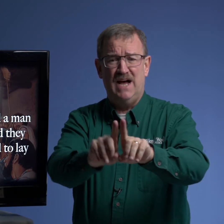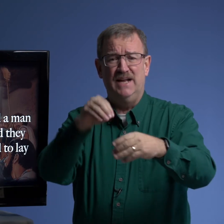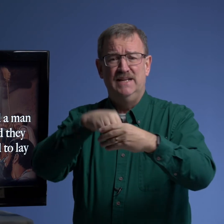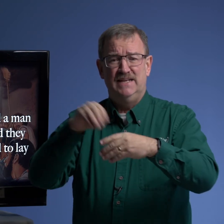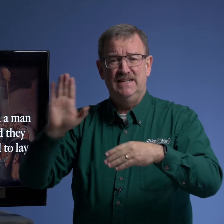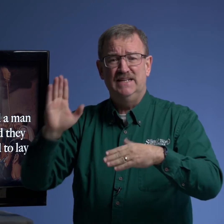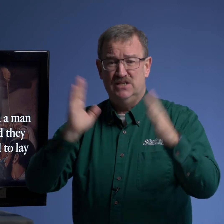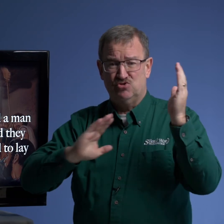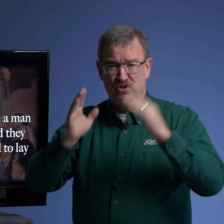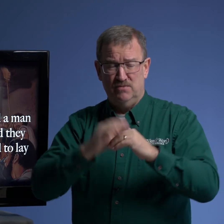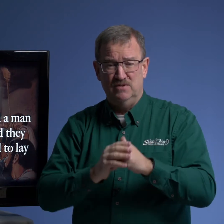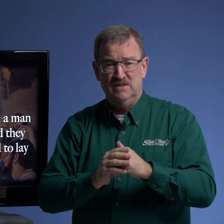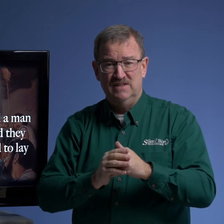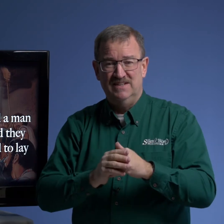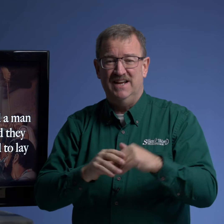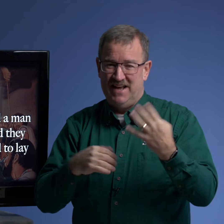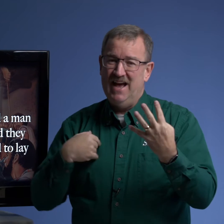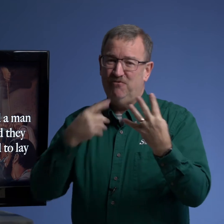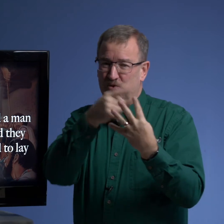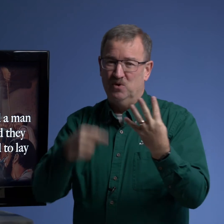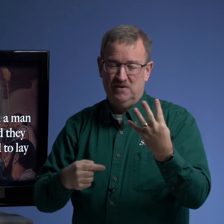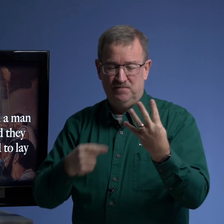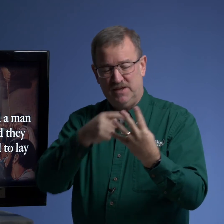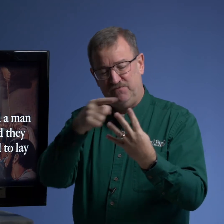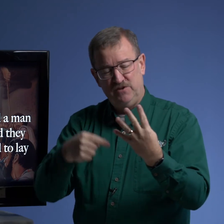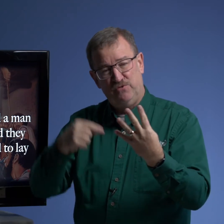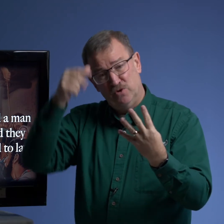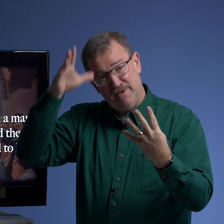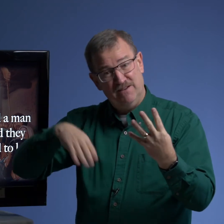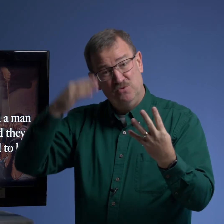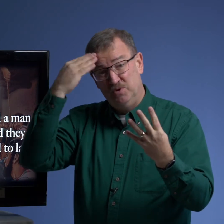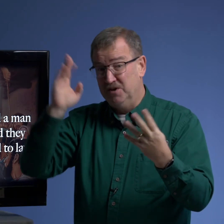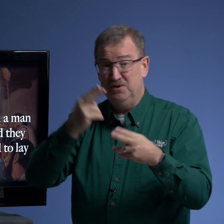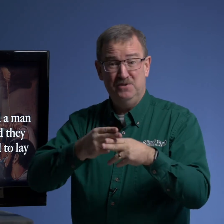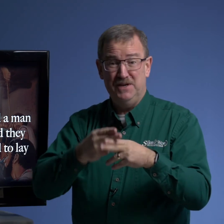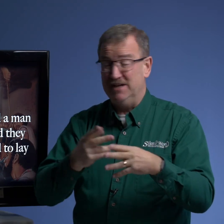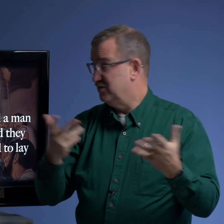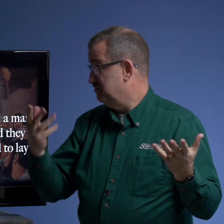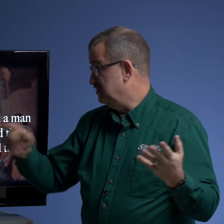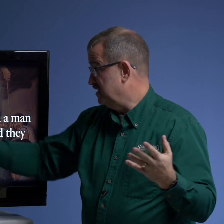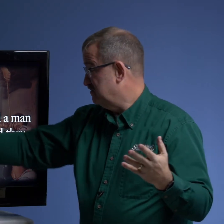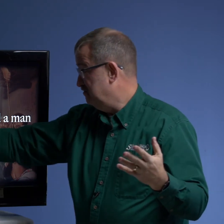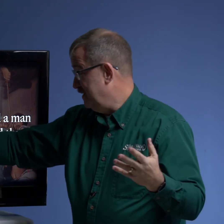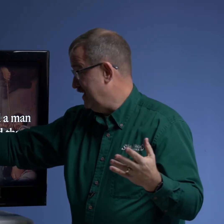in his trouble and he had four these four men we don't know their names just men